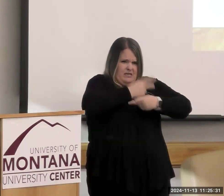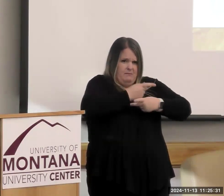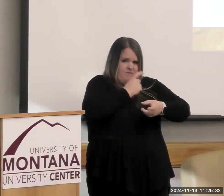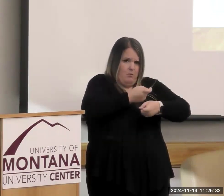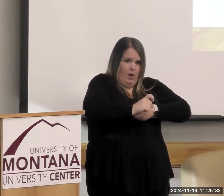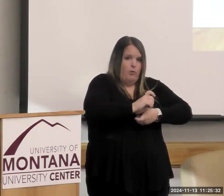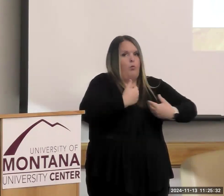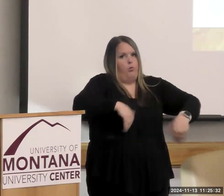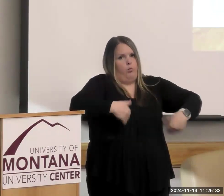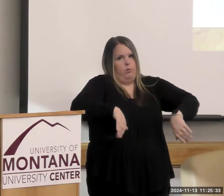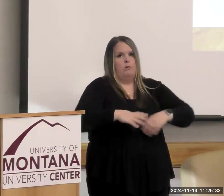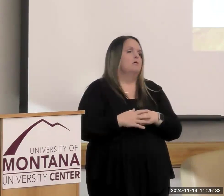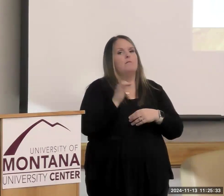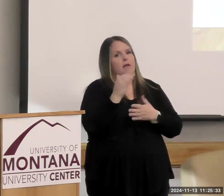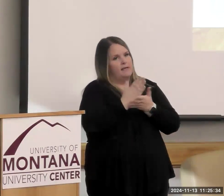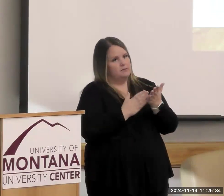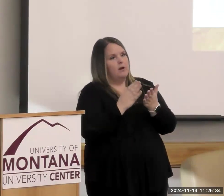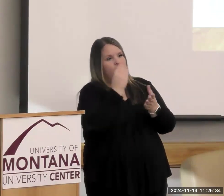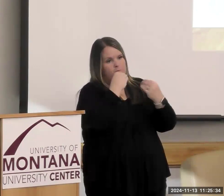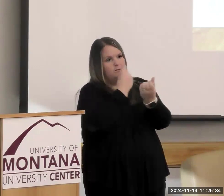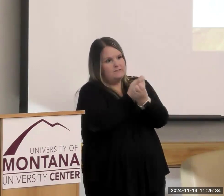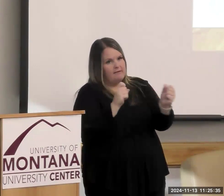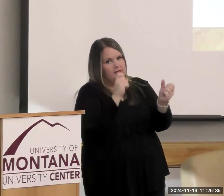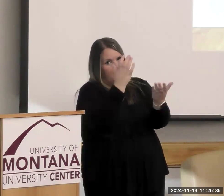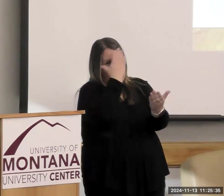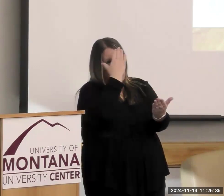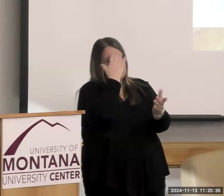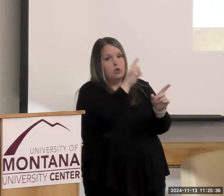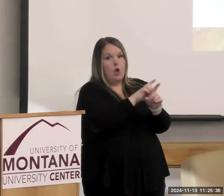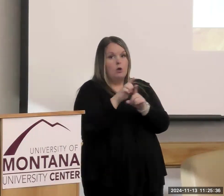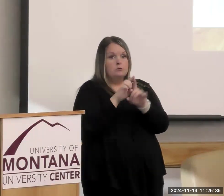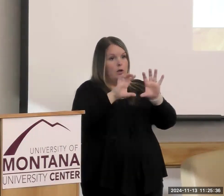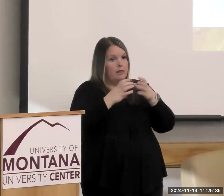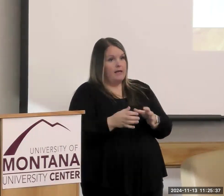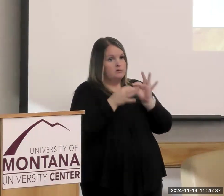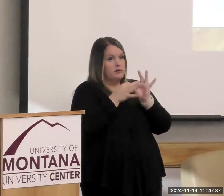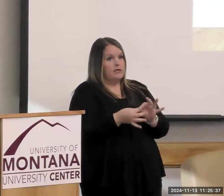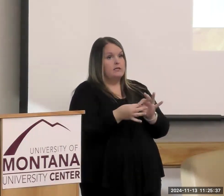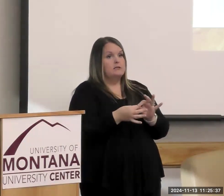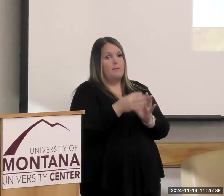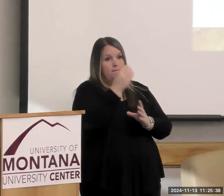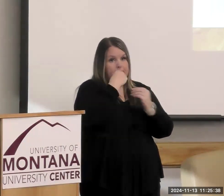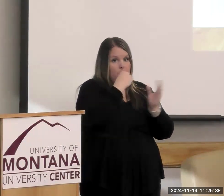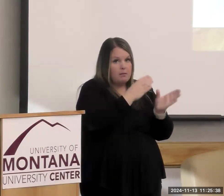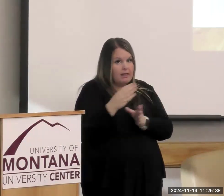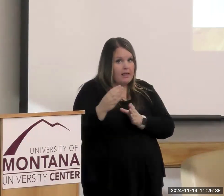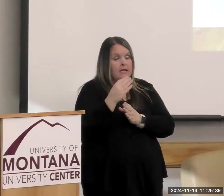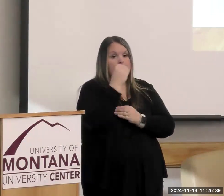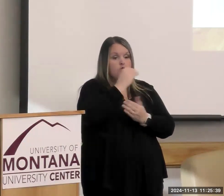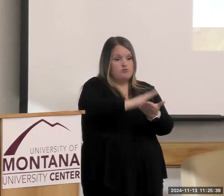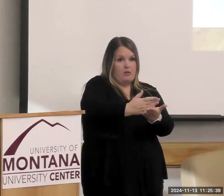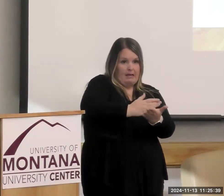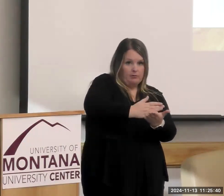Then there are classes and opportunities for meal planning and meal preparation, and luckily we have some FNAP.